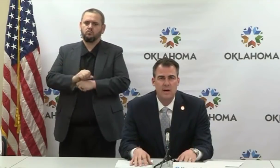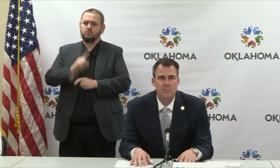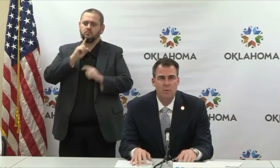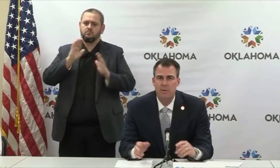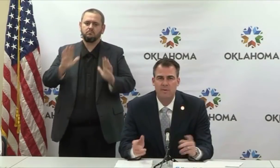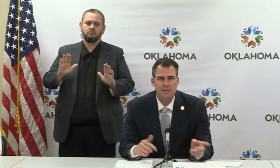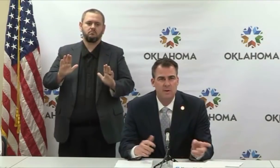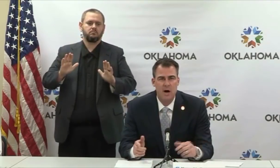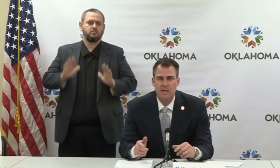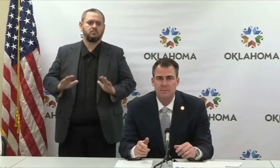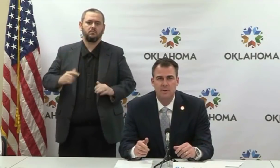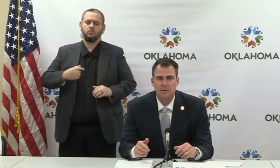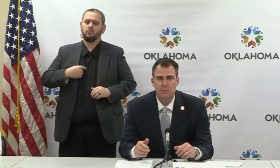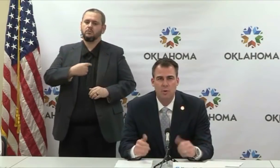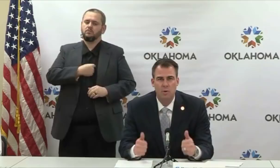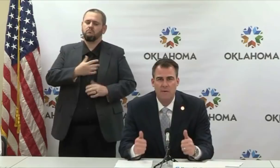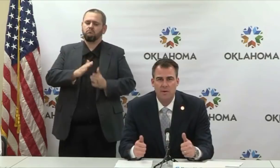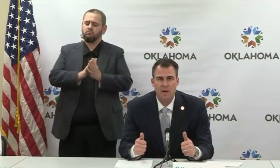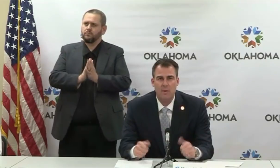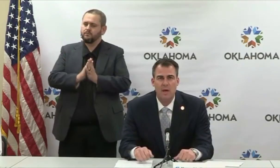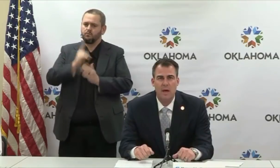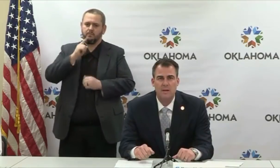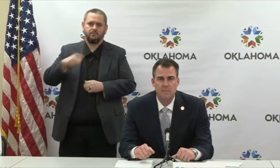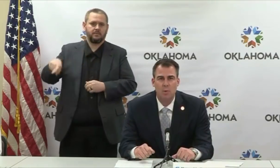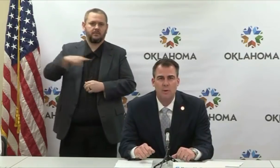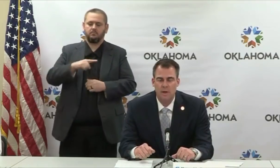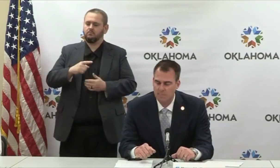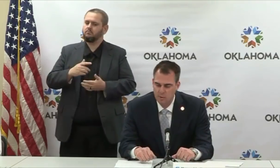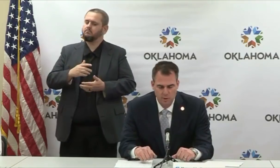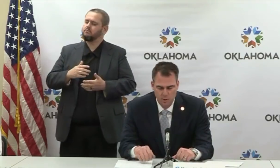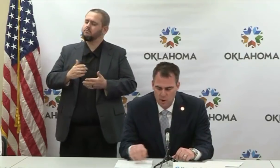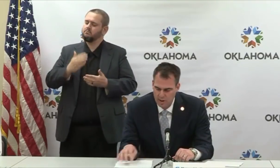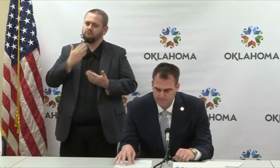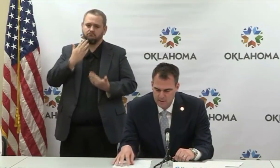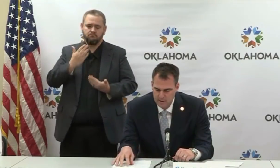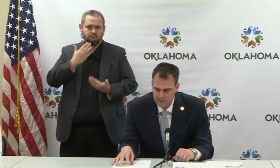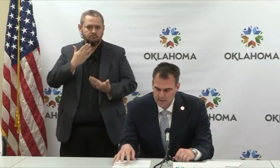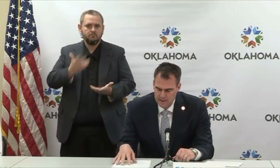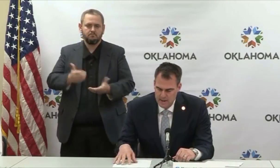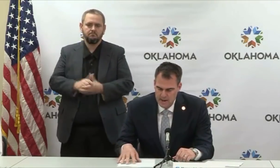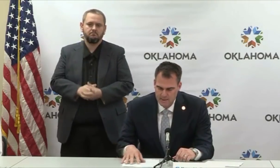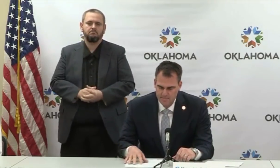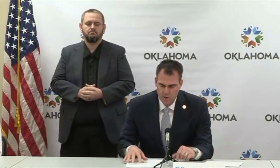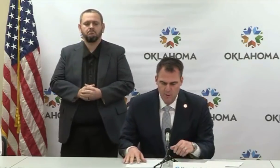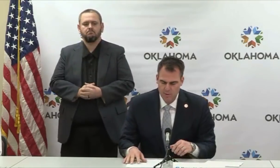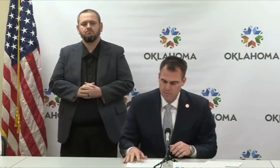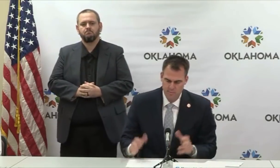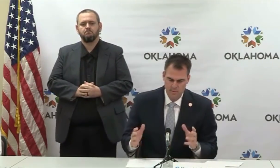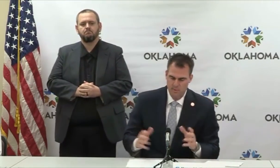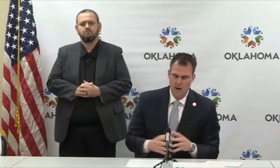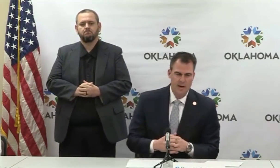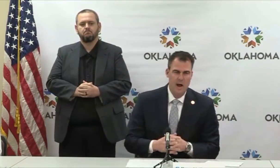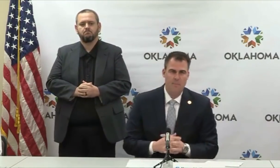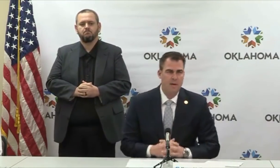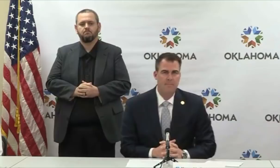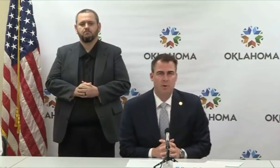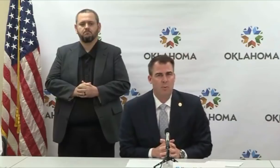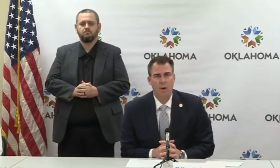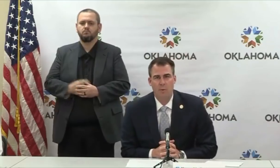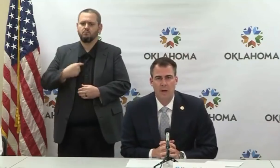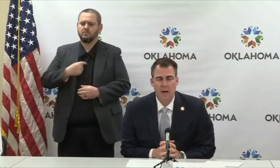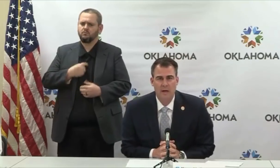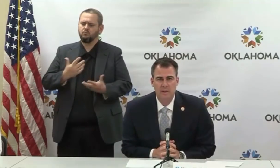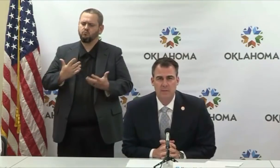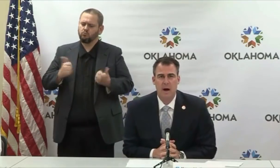and we've been visiting their hospitals and we're doing everything we can to support them. They're doing great. You know, right now people